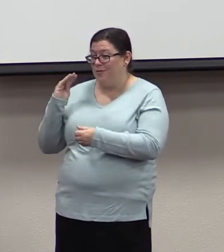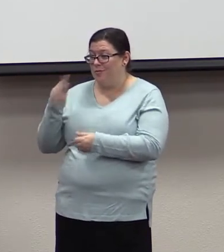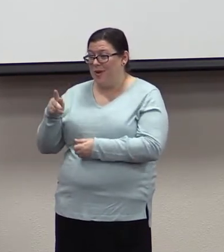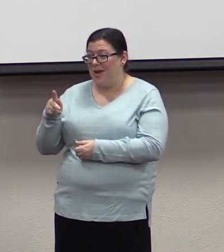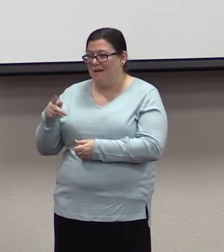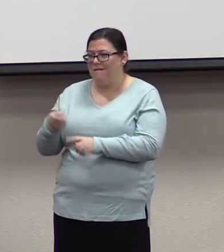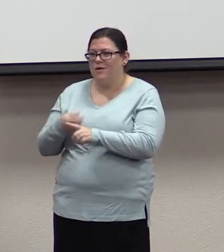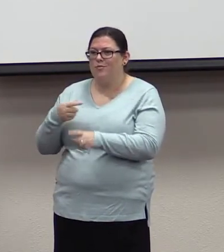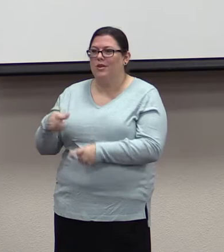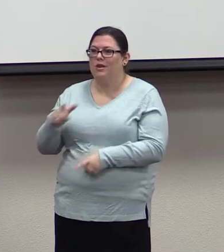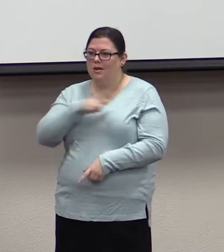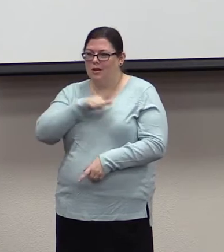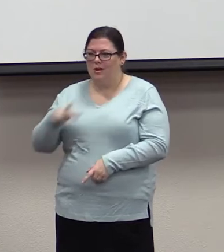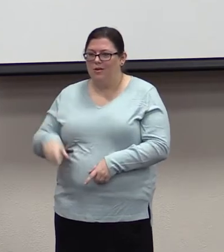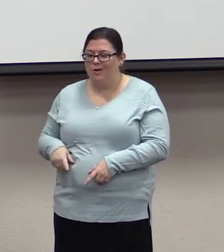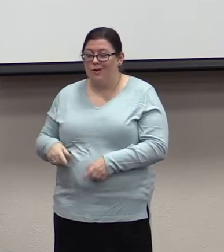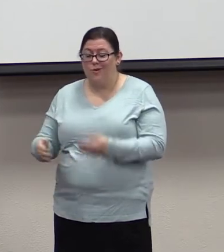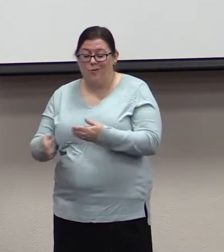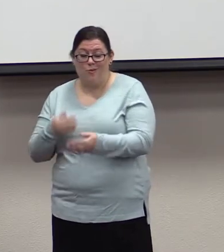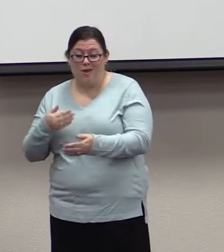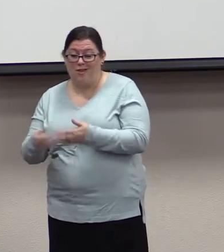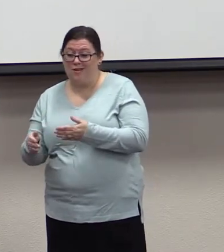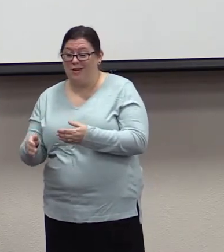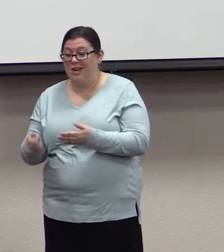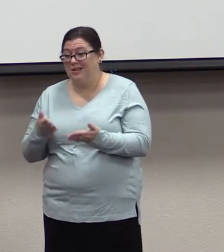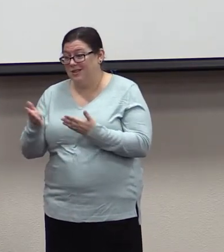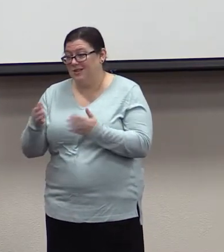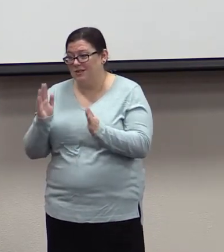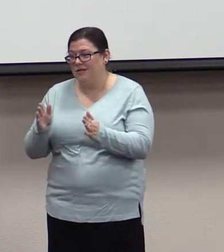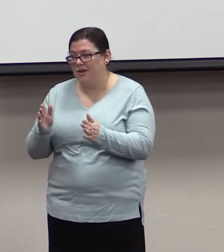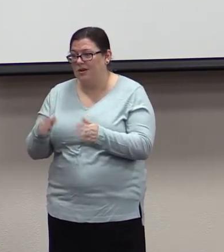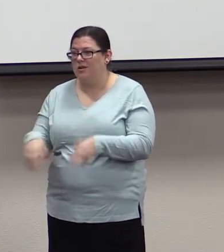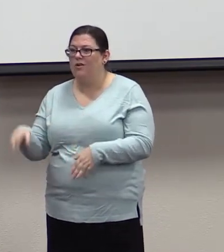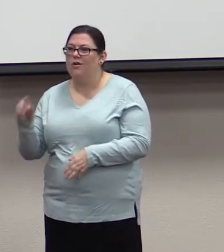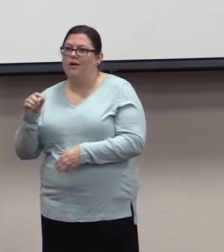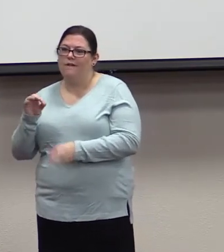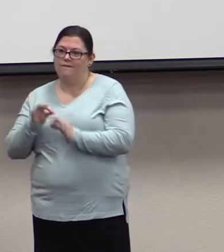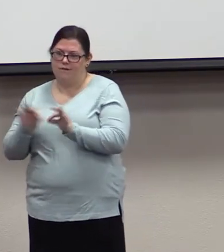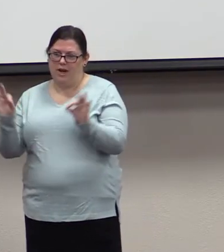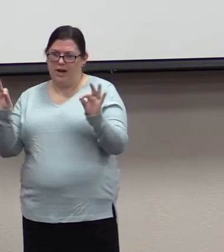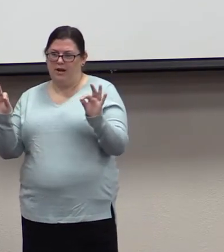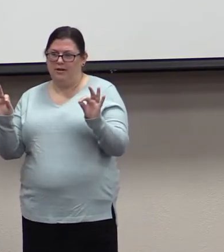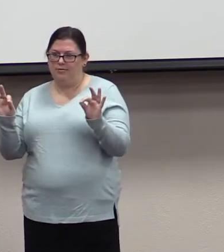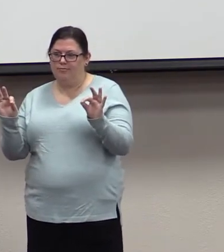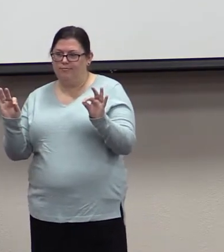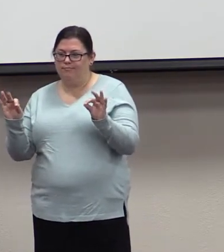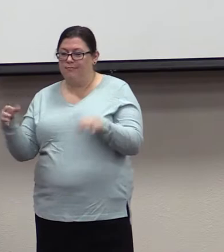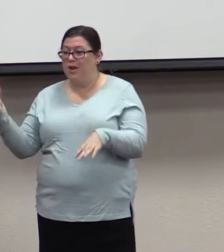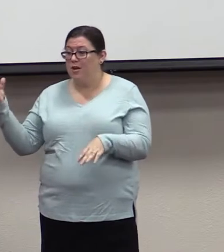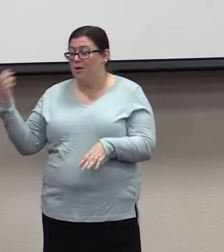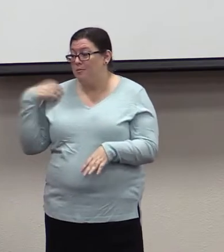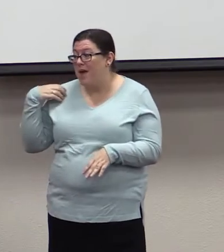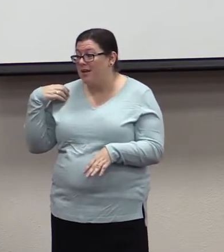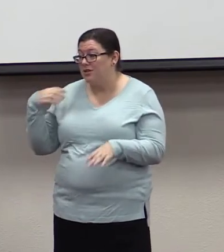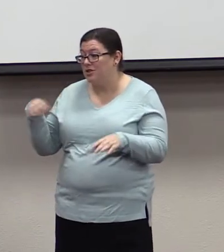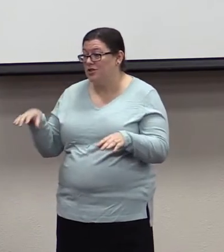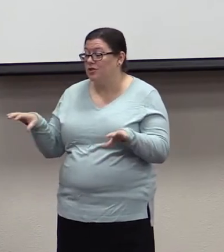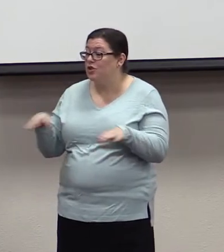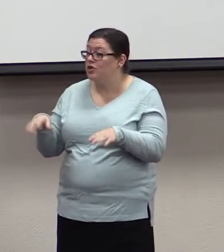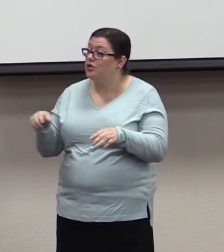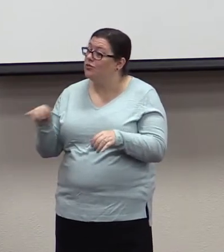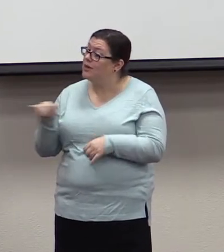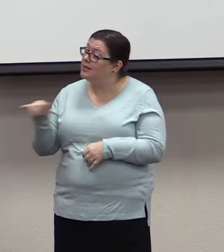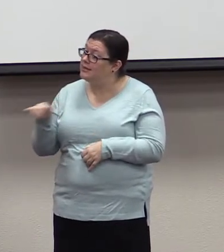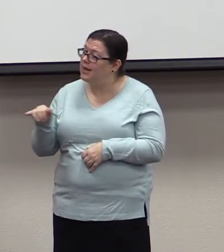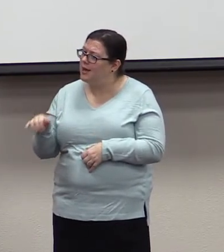or is free. Masters, do the same to them and stop your threatening, knowing that he who